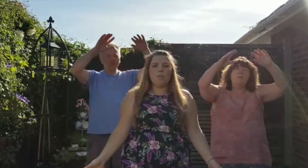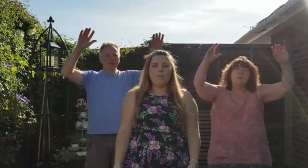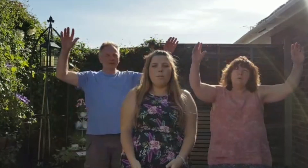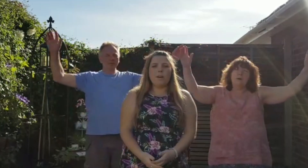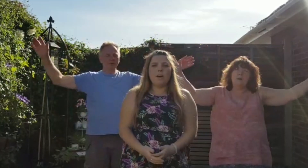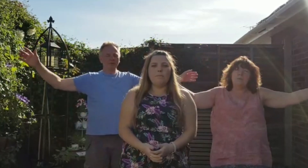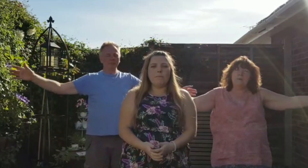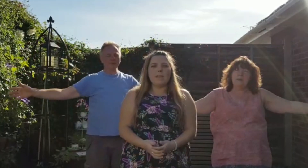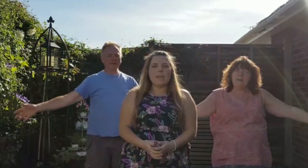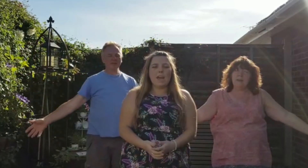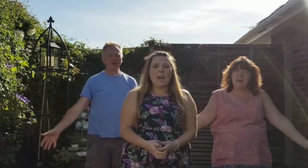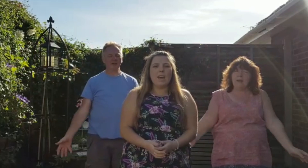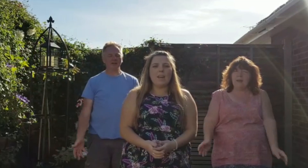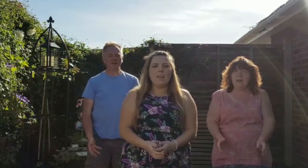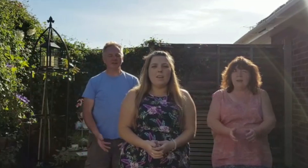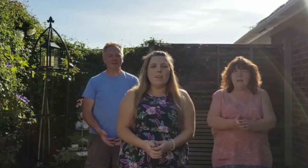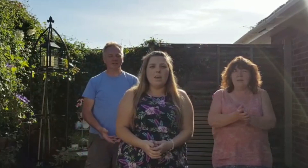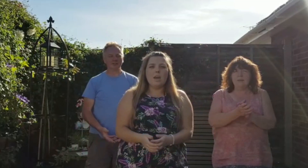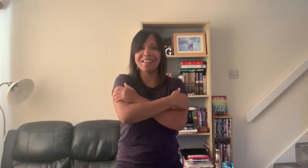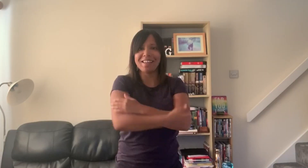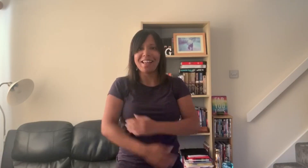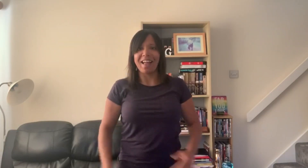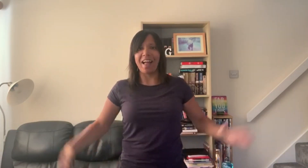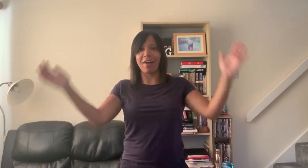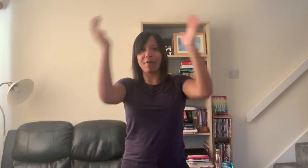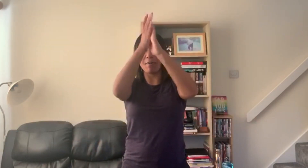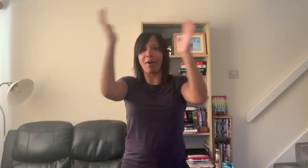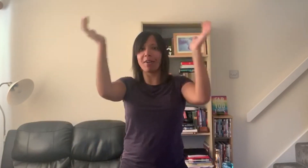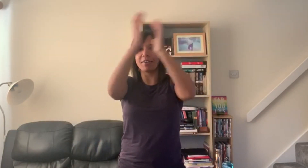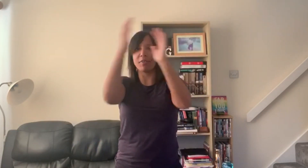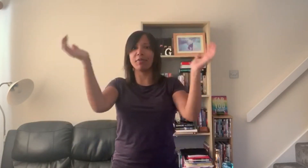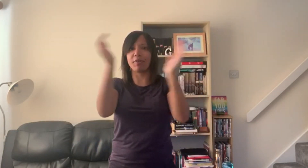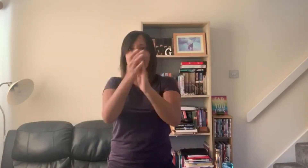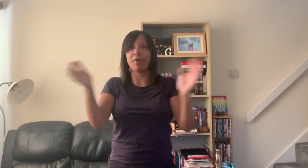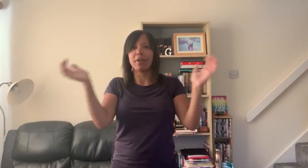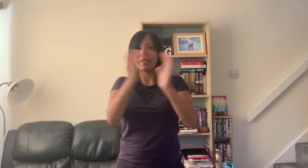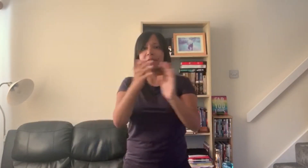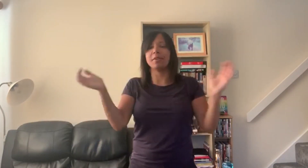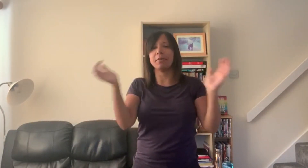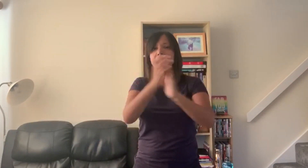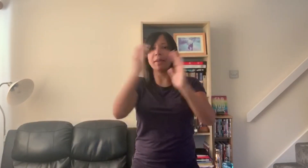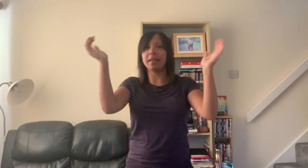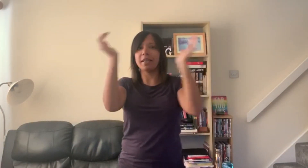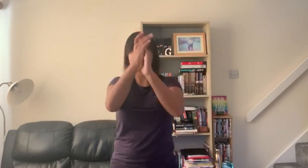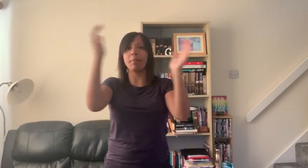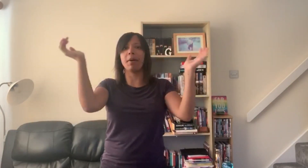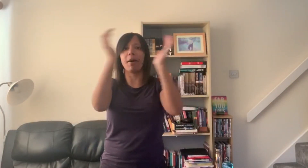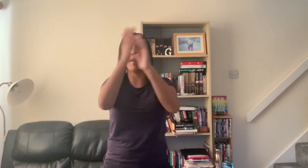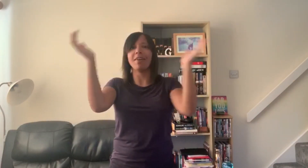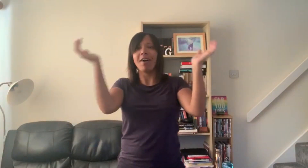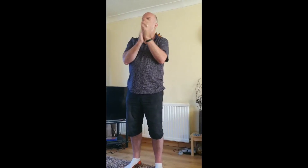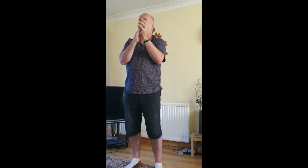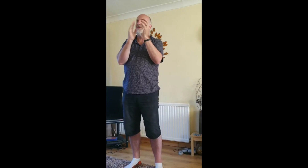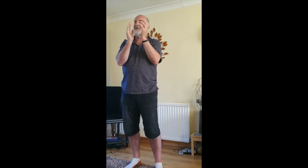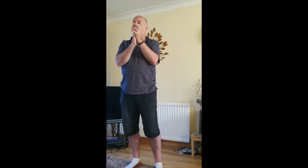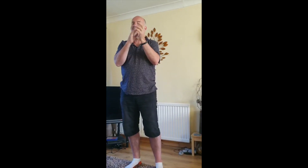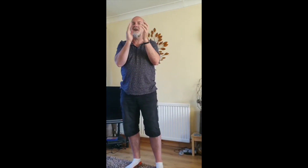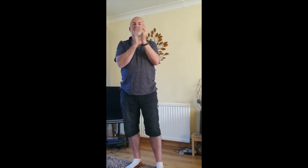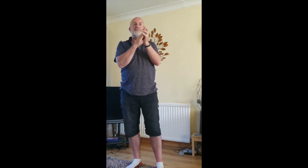the world began How wonderful to be a part of God's